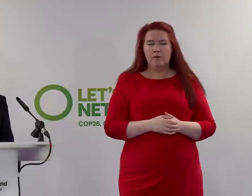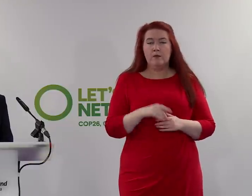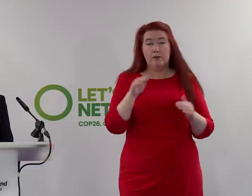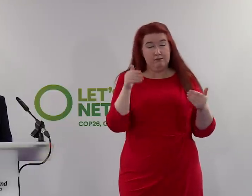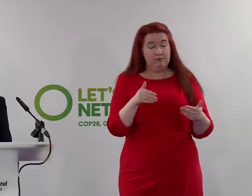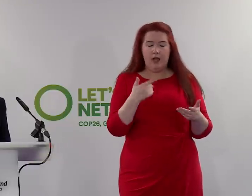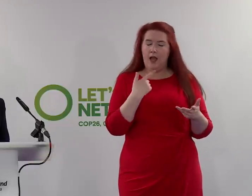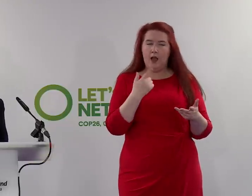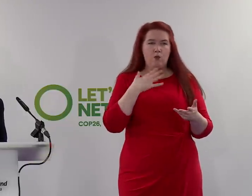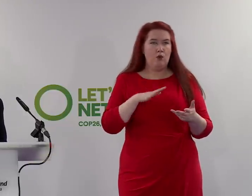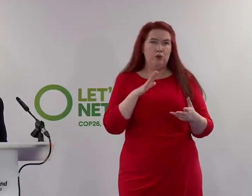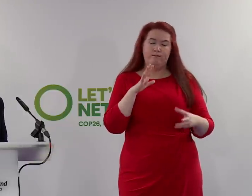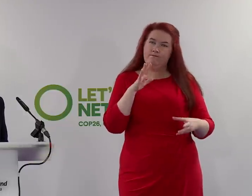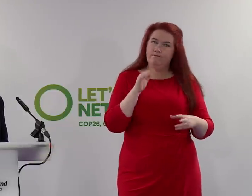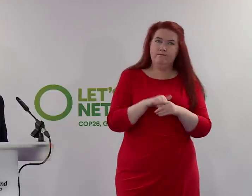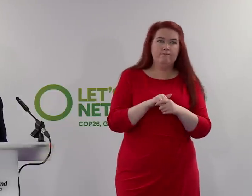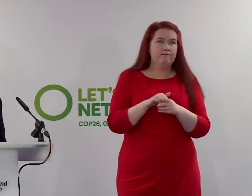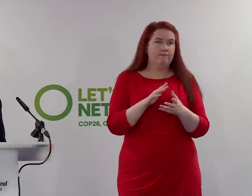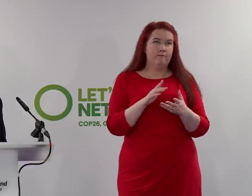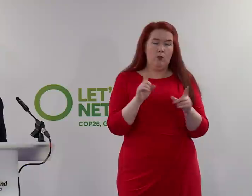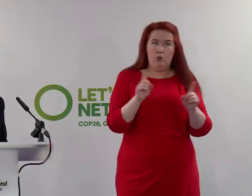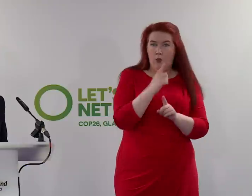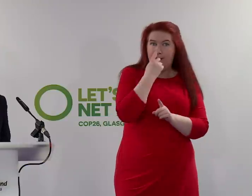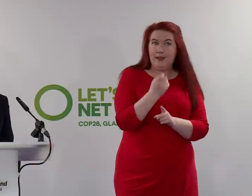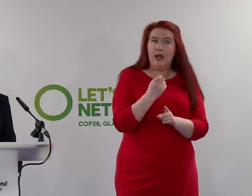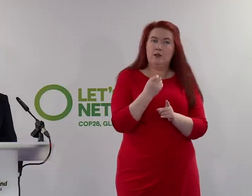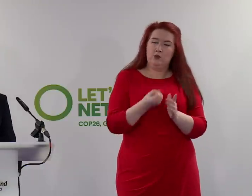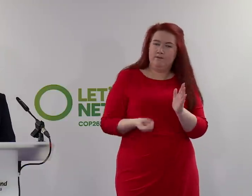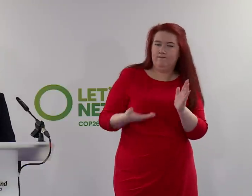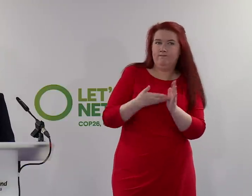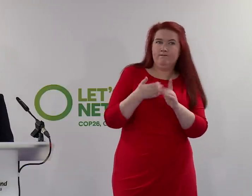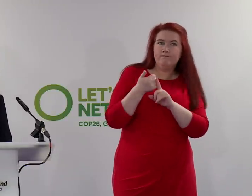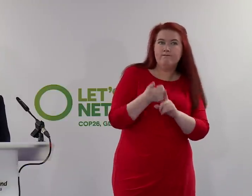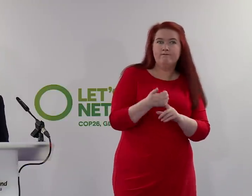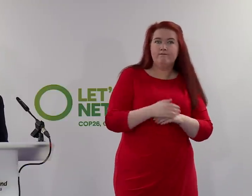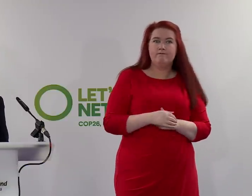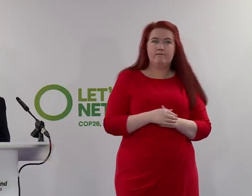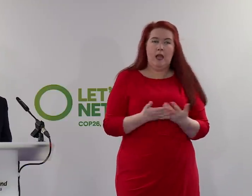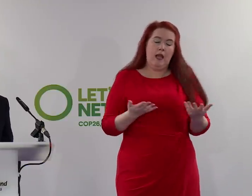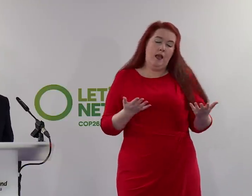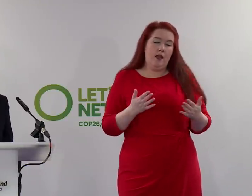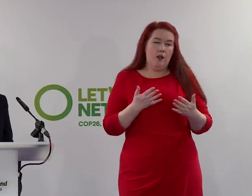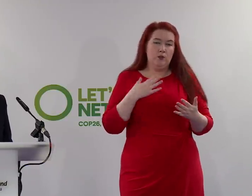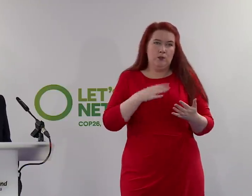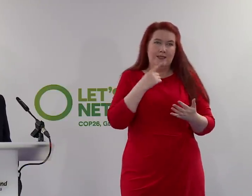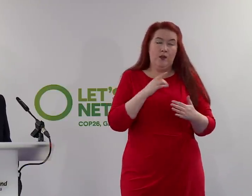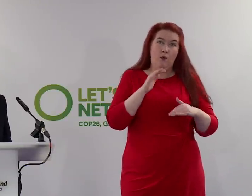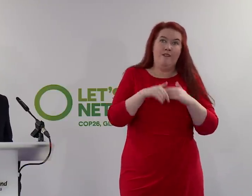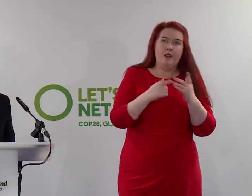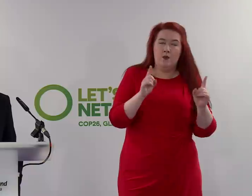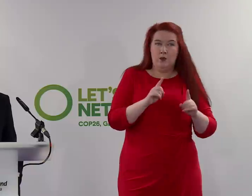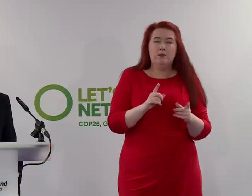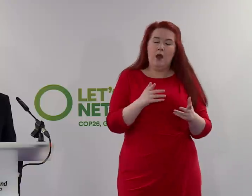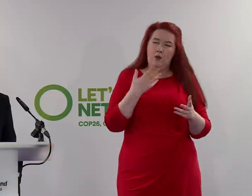simply to play whatever part I can to contribute. I'm not overstating what that is, but to contribute to the